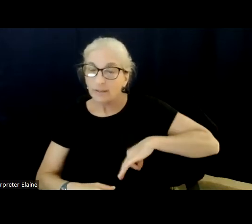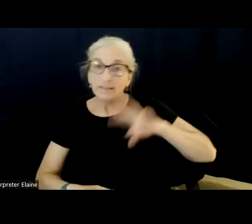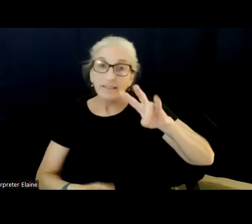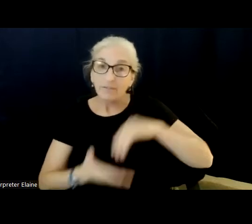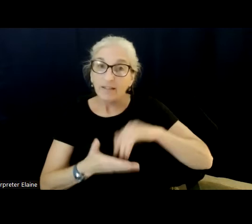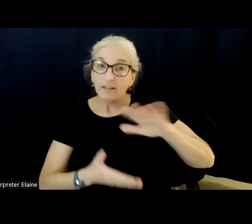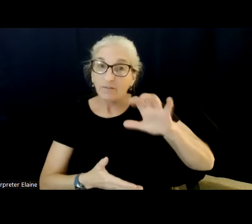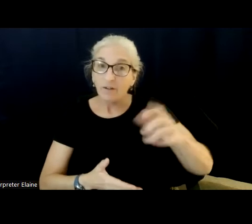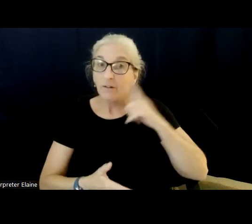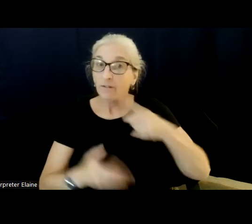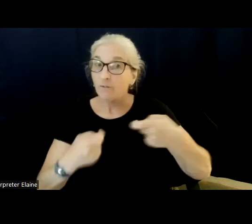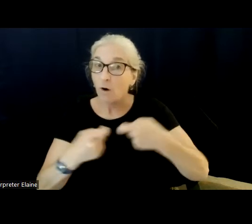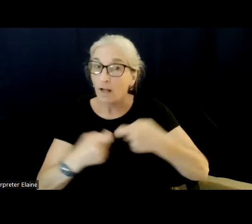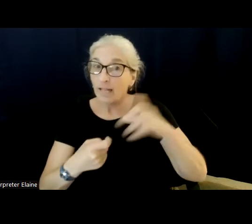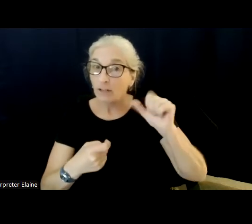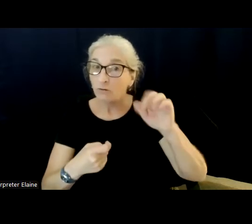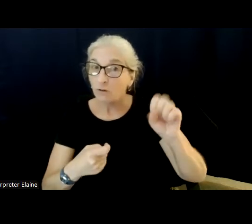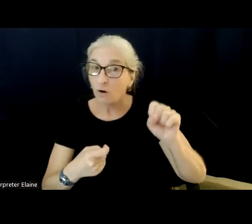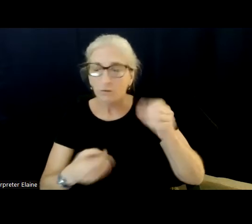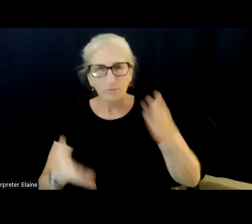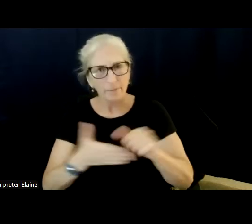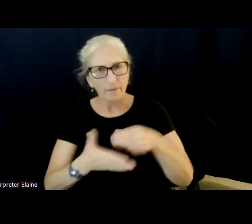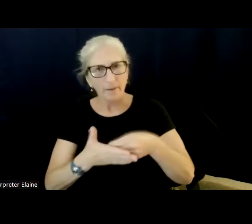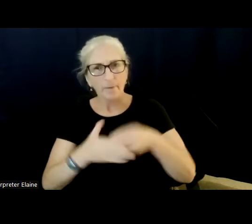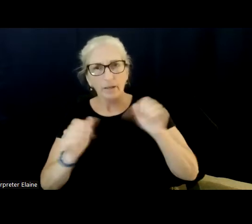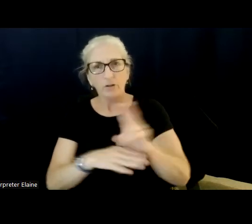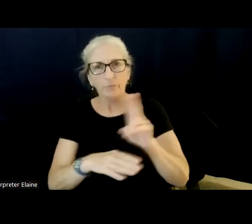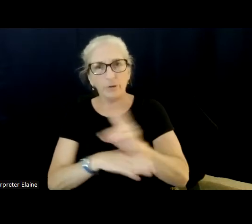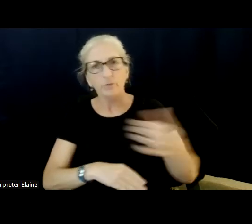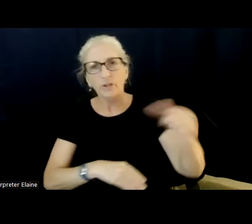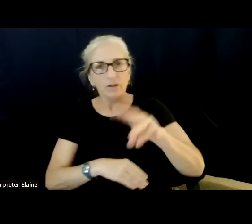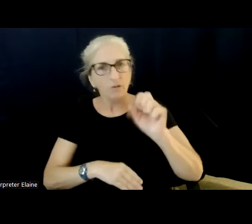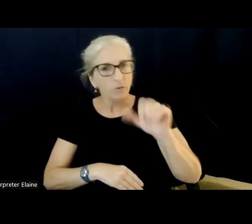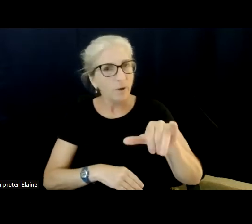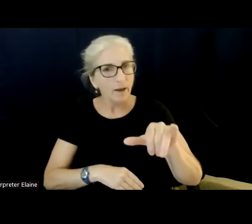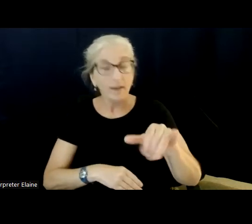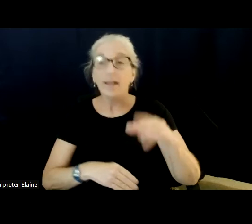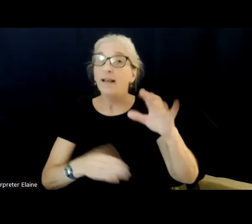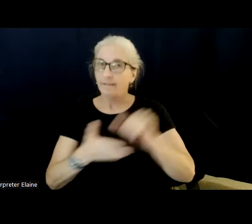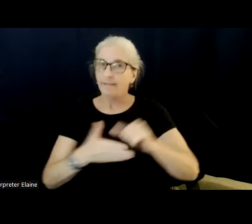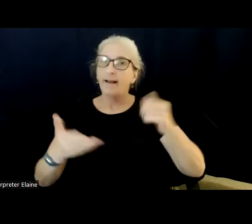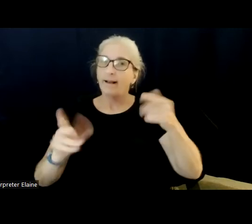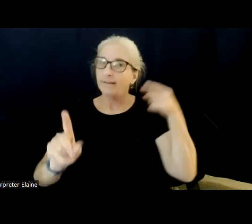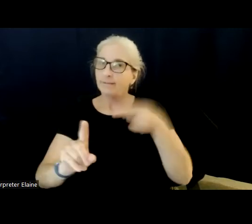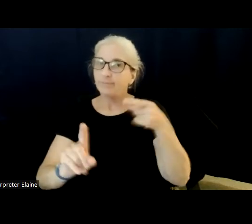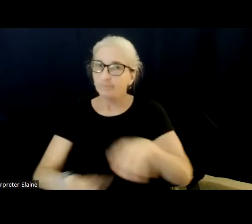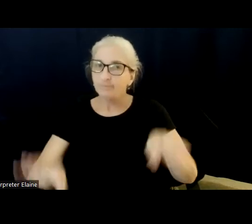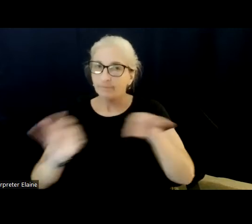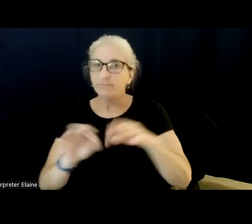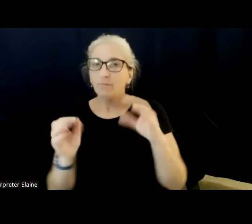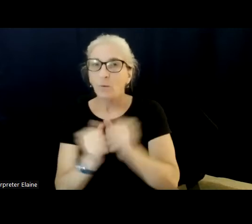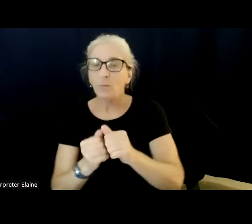maybe be used in a different way. And I think that's the key here. With these resource limits and Supplemental Security income,